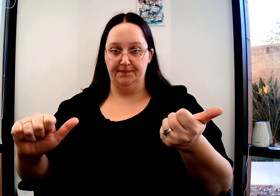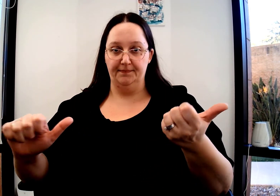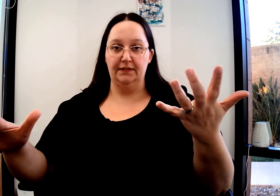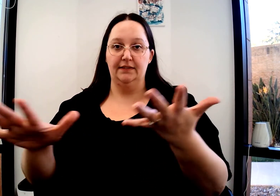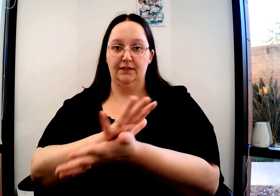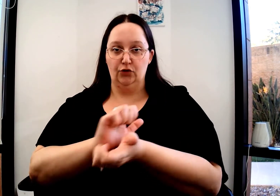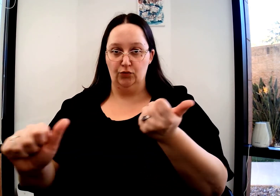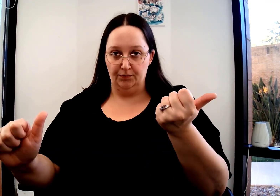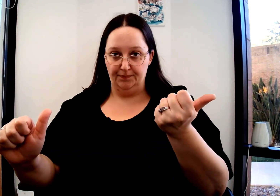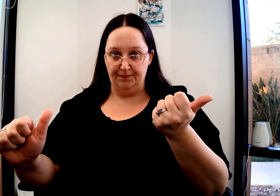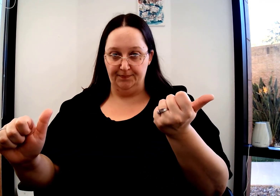Destroy.